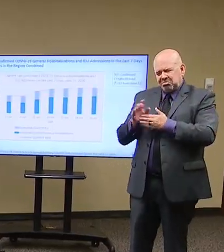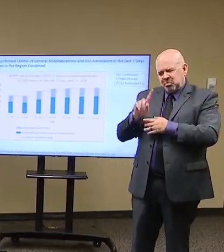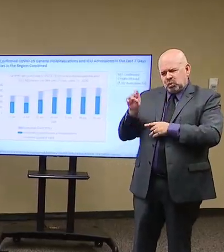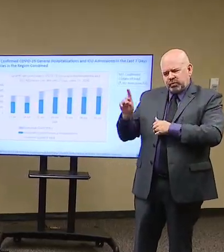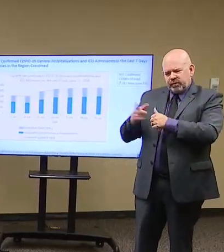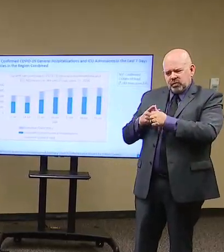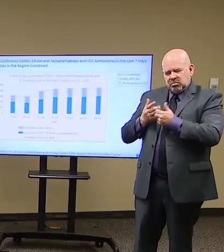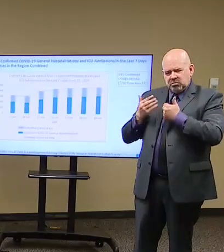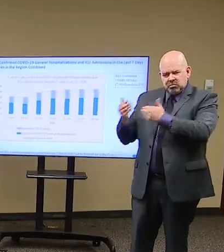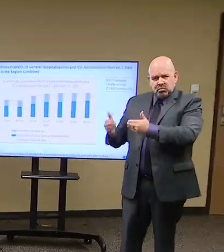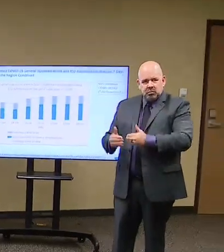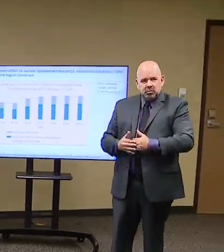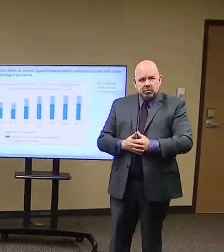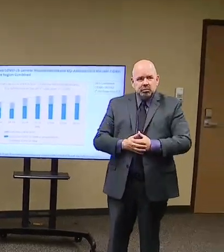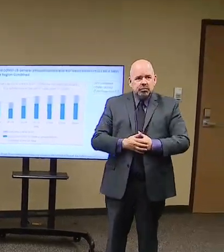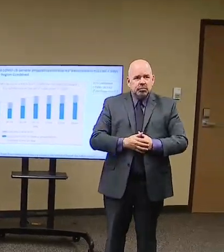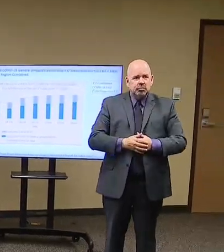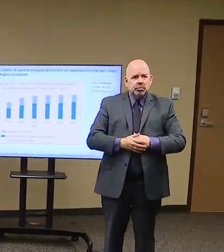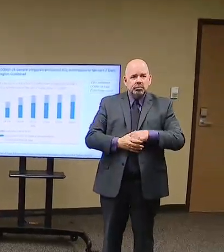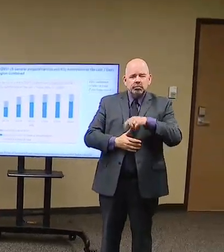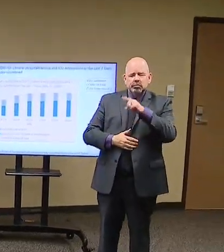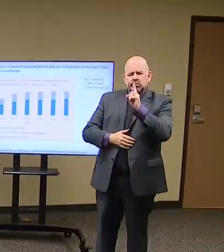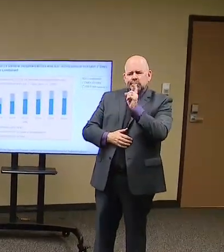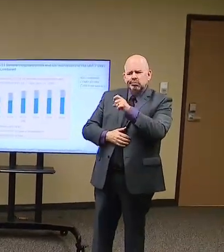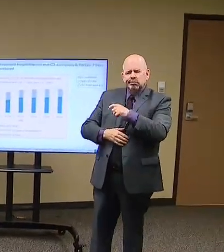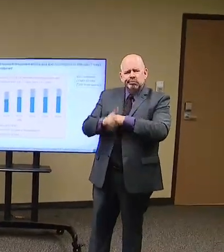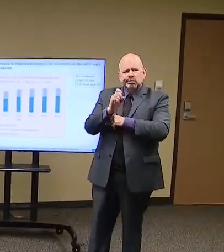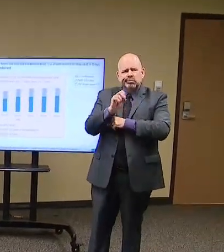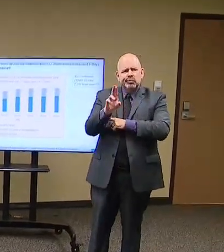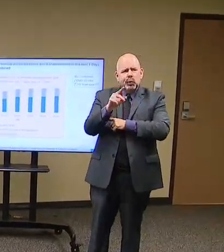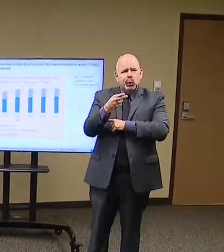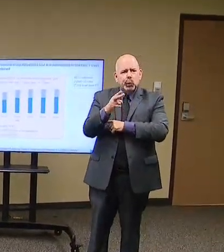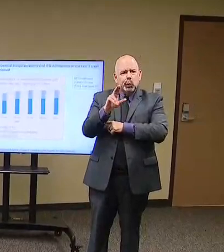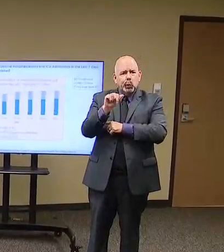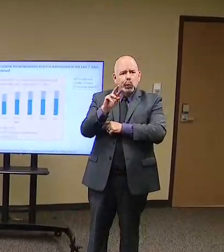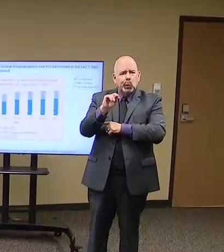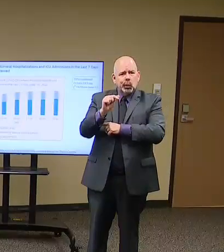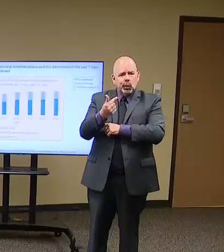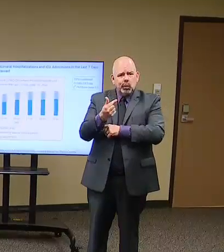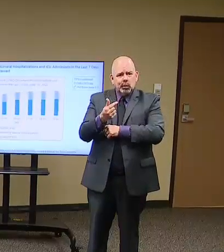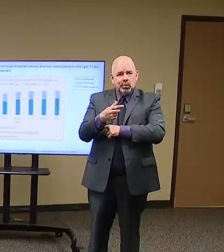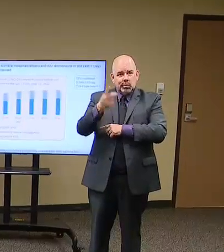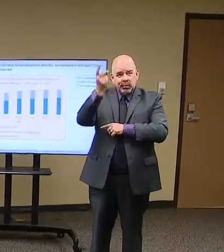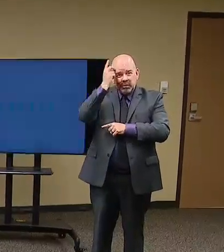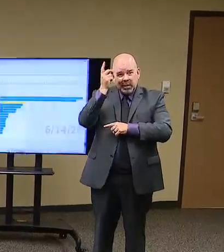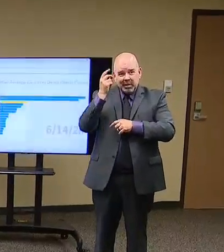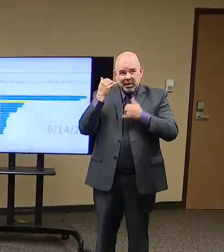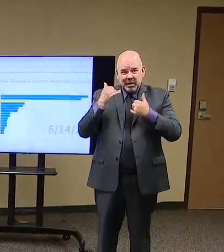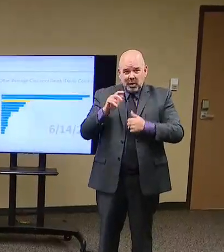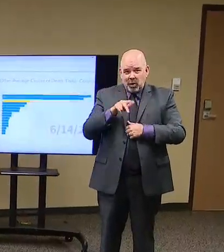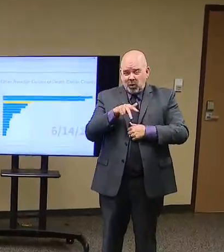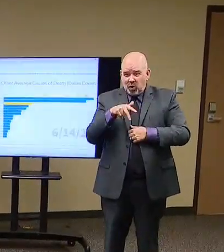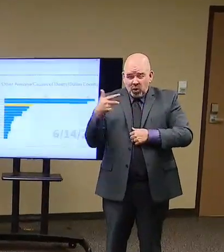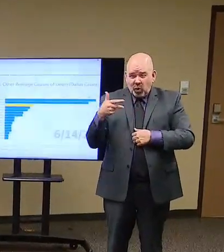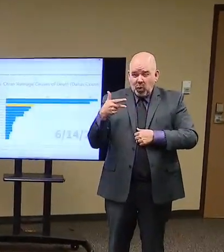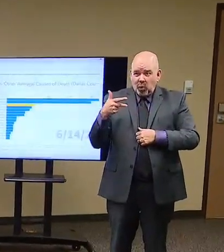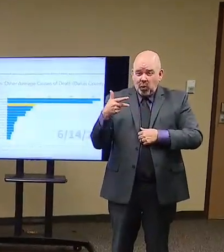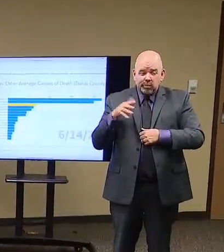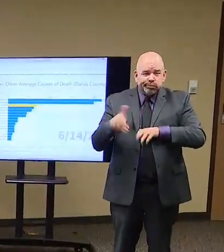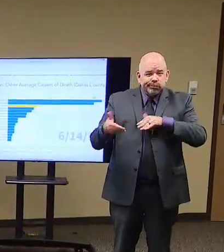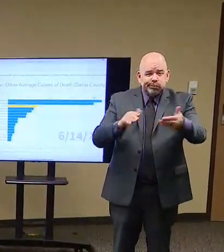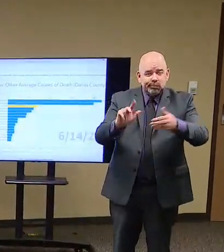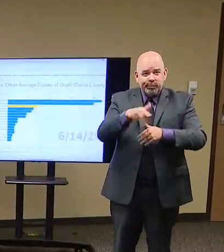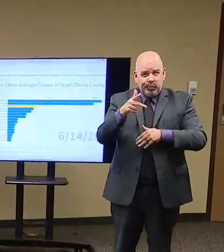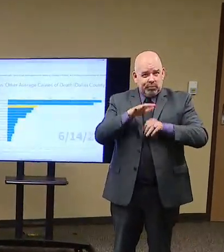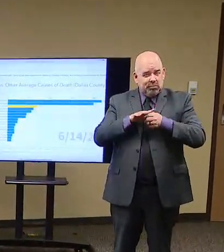County is the third, COVID is the third leading cost in Dallas County. But are you seeing more, I noticed in the records that